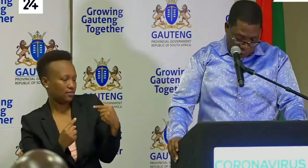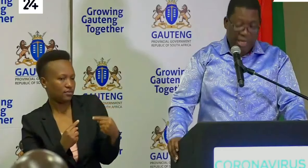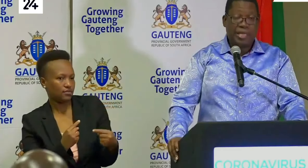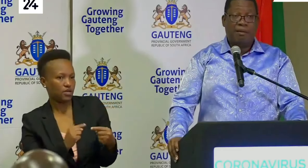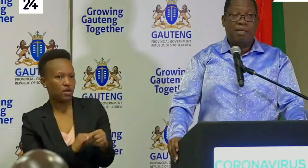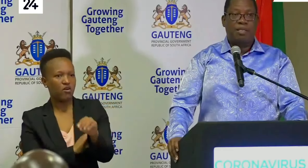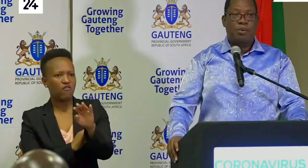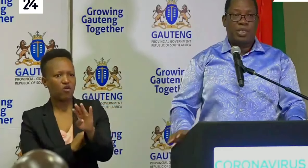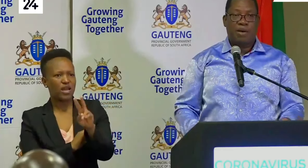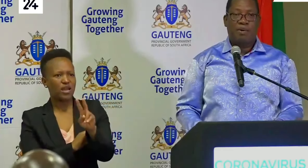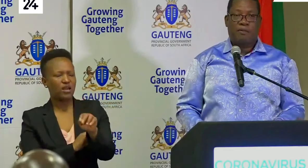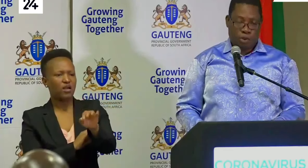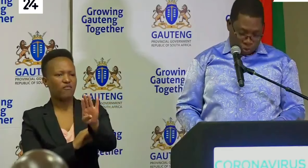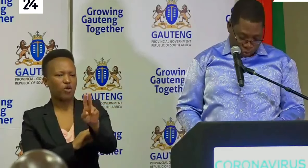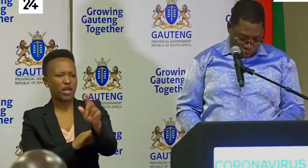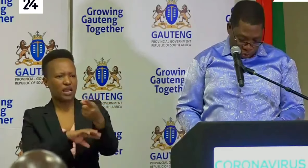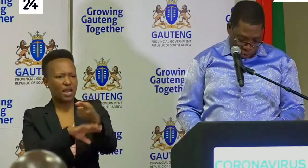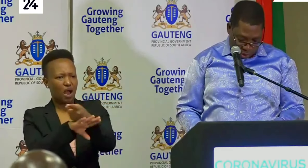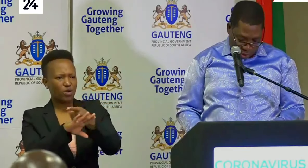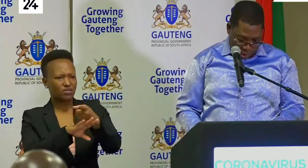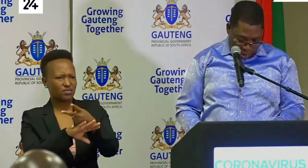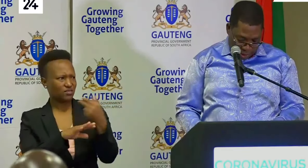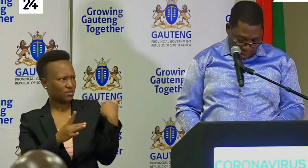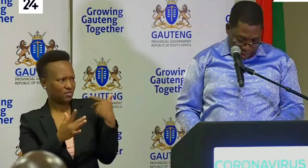48 hours we now have 40 schools